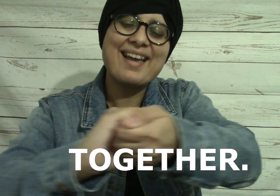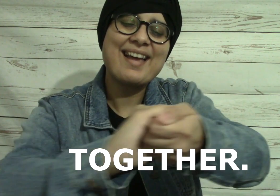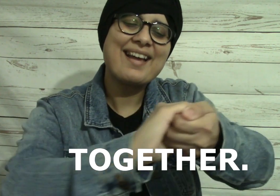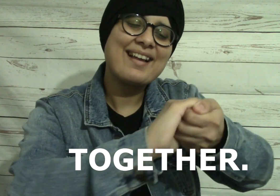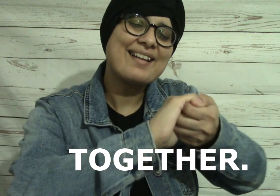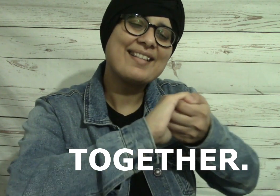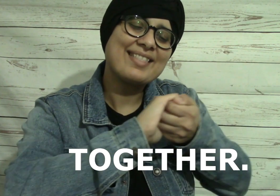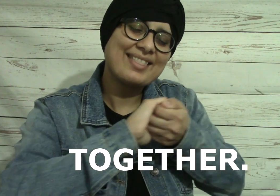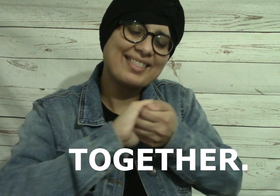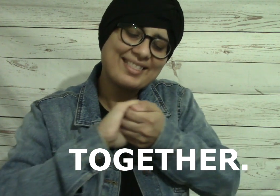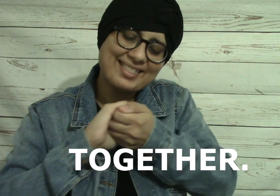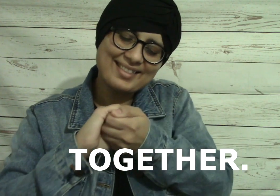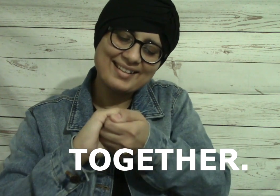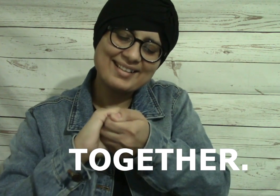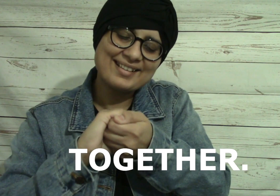Together. Together.